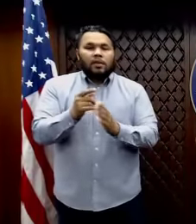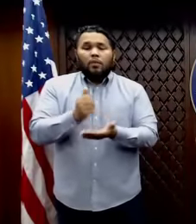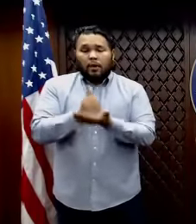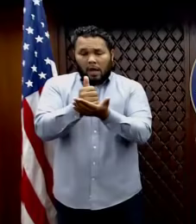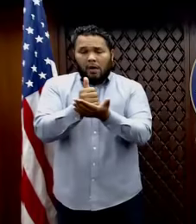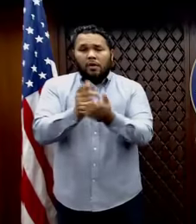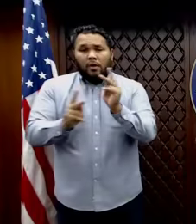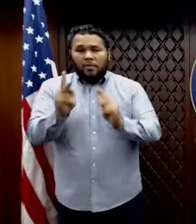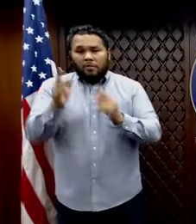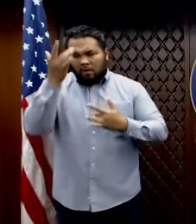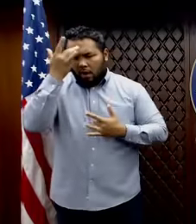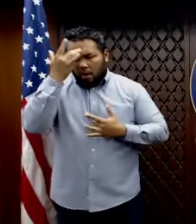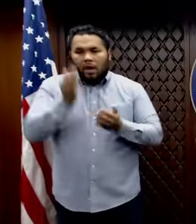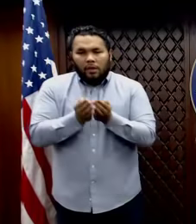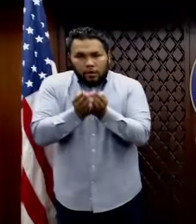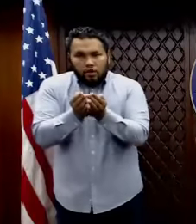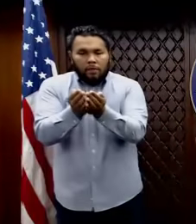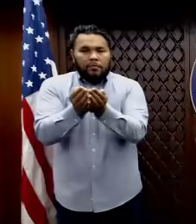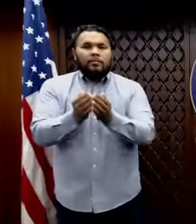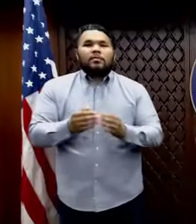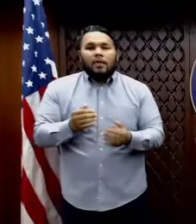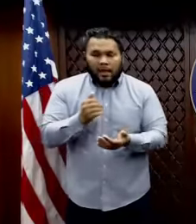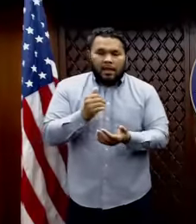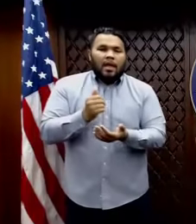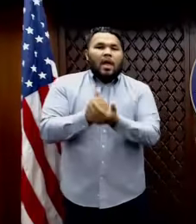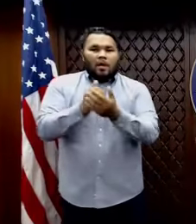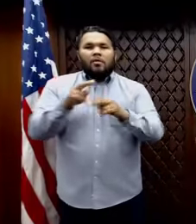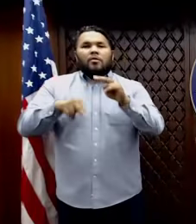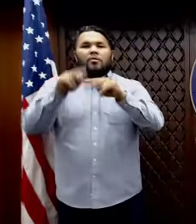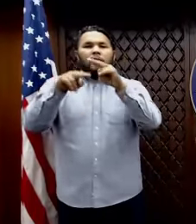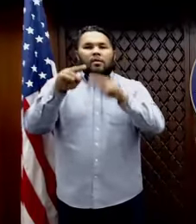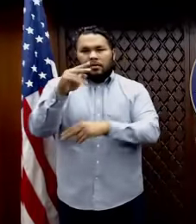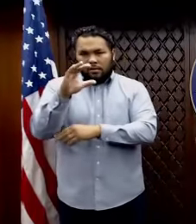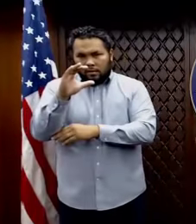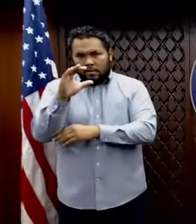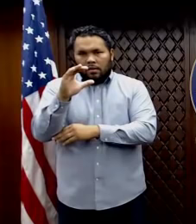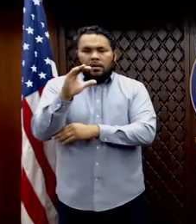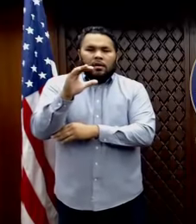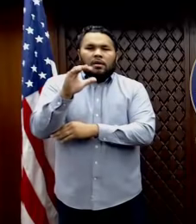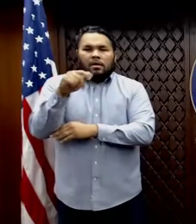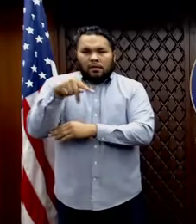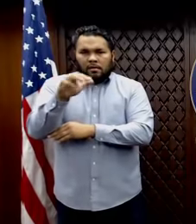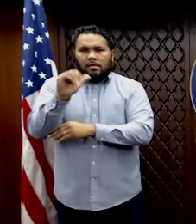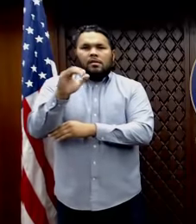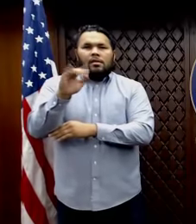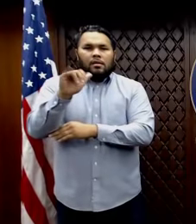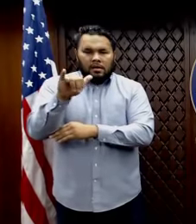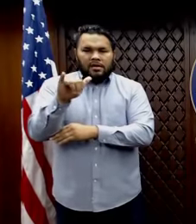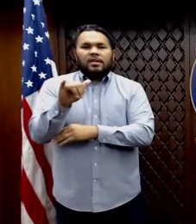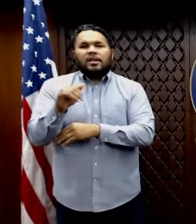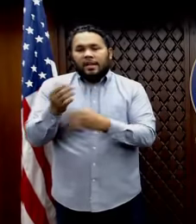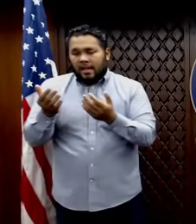Roosevelt, but also to help build capacity at Naval Hospital and then backstop capacity within GovGuam.